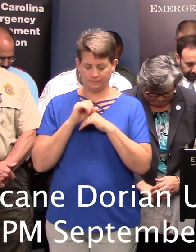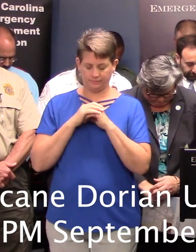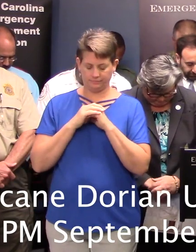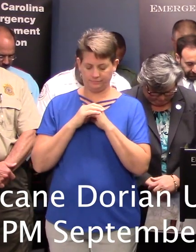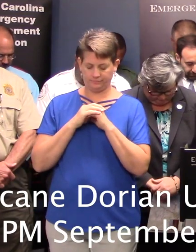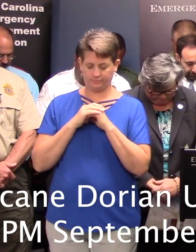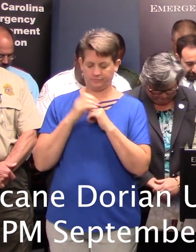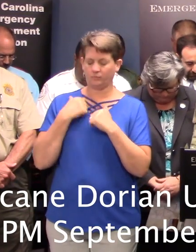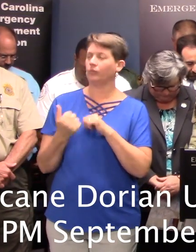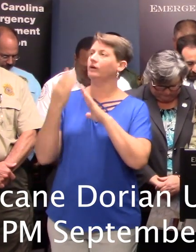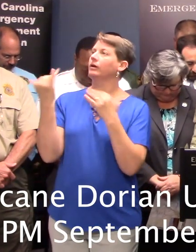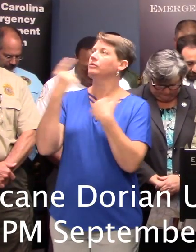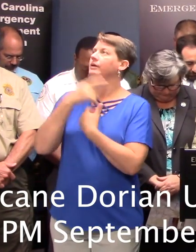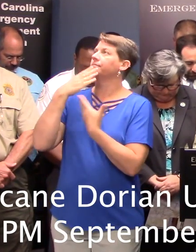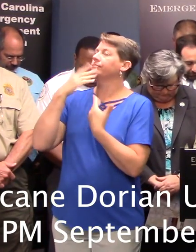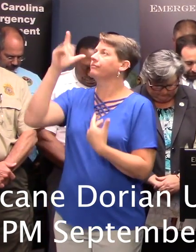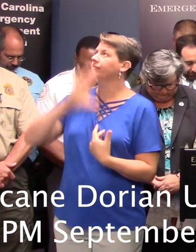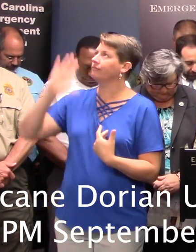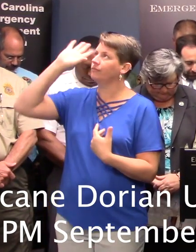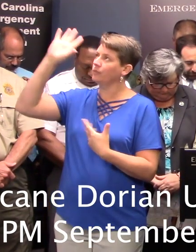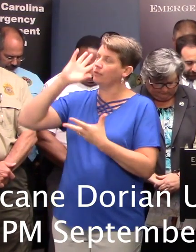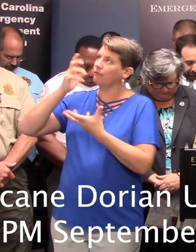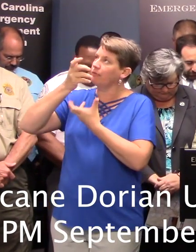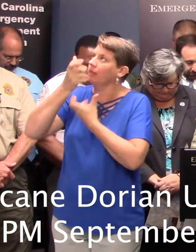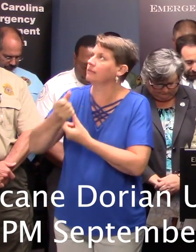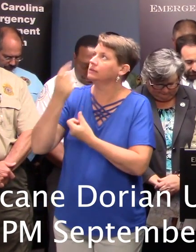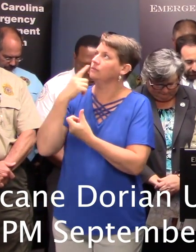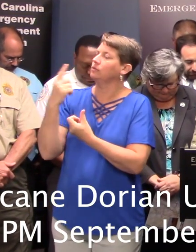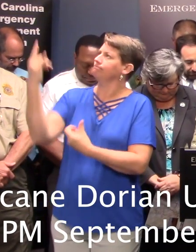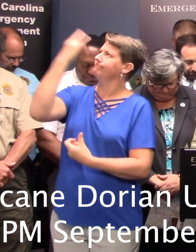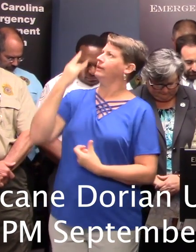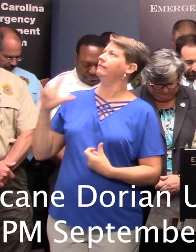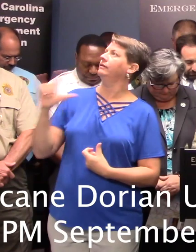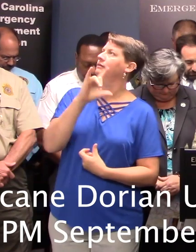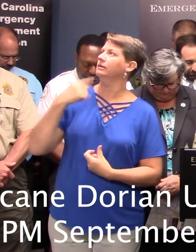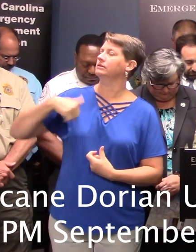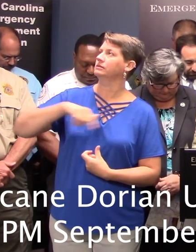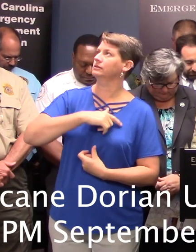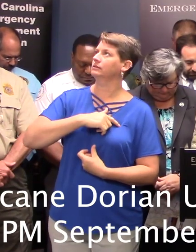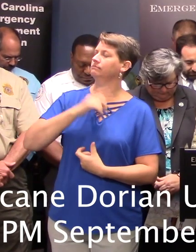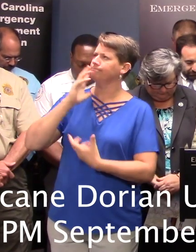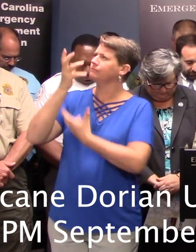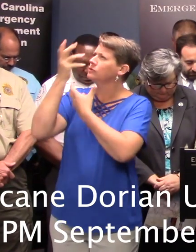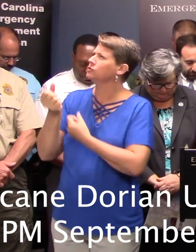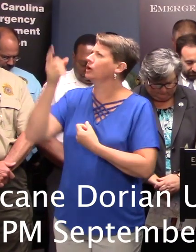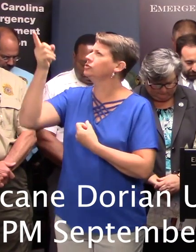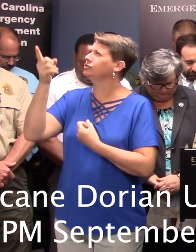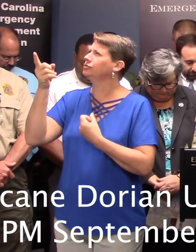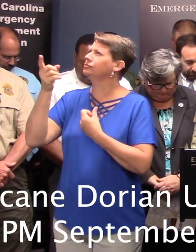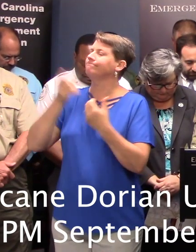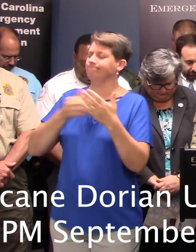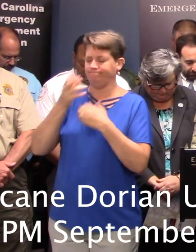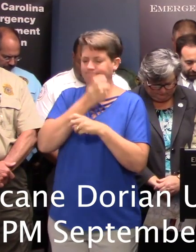we come today thanking you, God, for your faithfulness, for loving us, and for allowing us to trust you, even through times